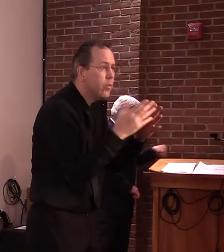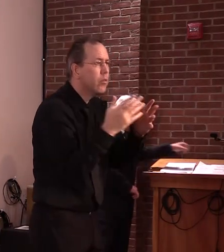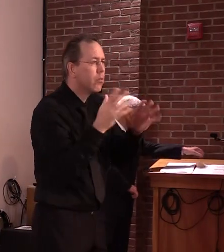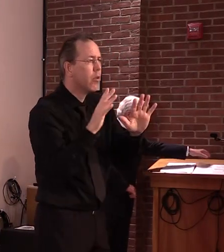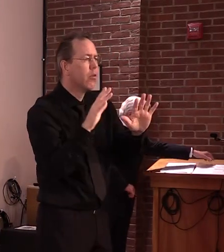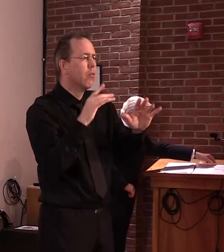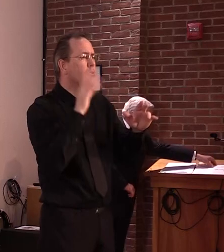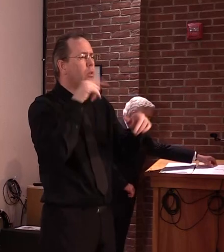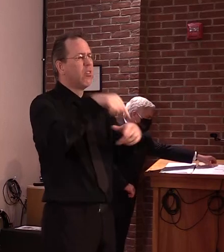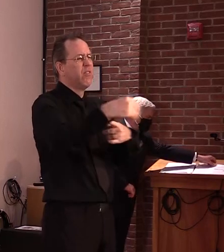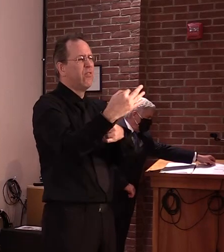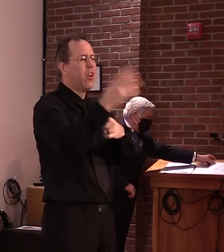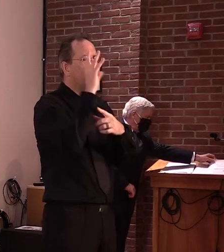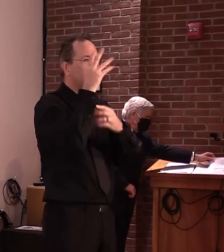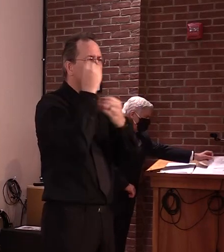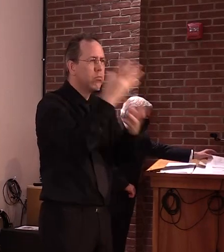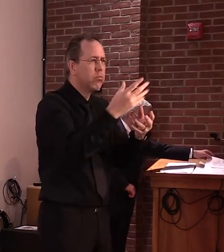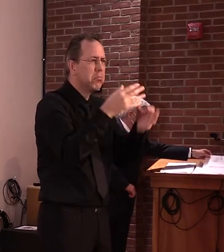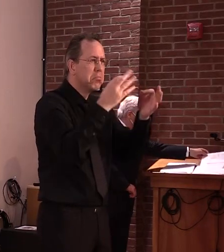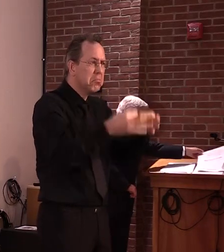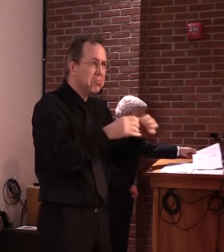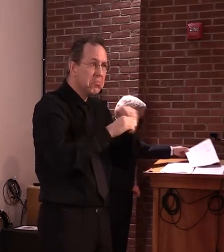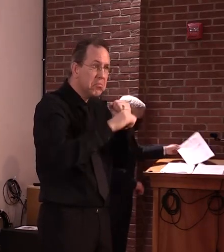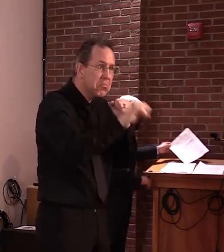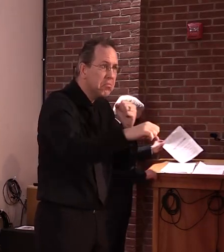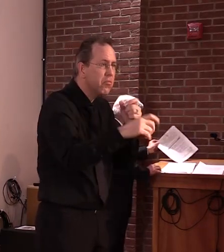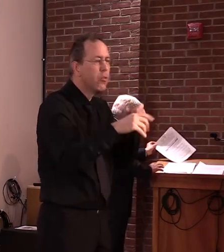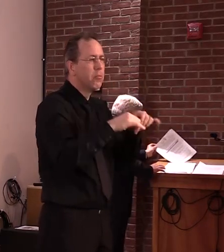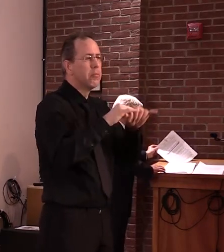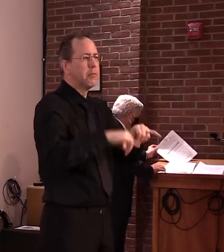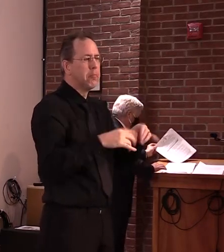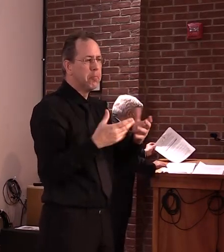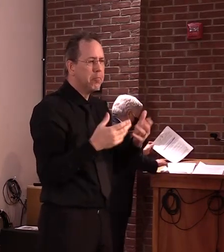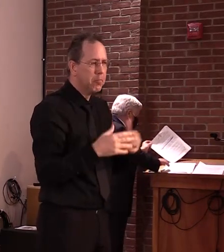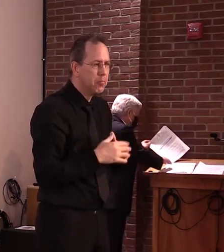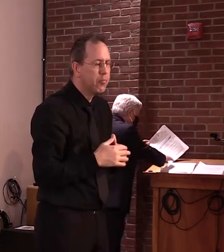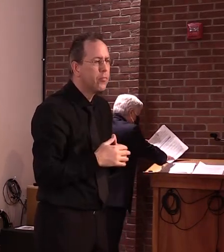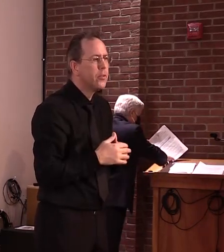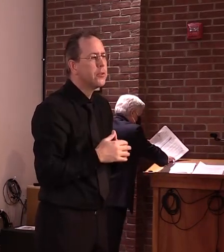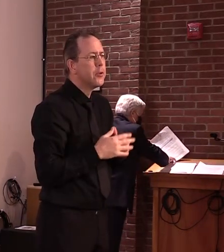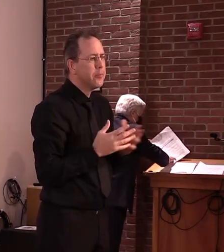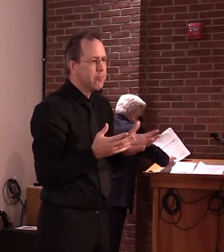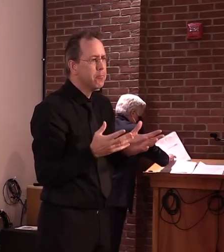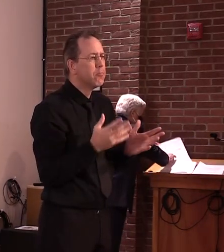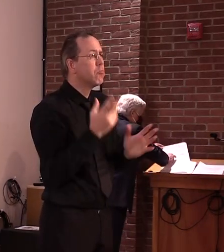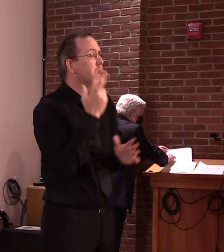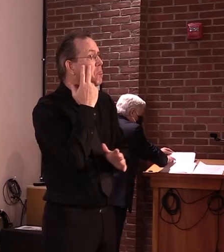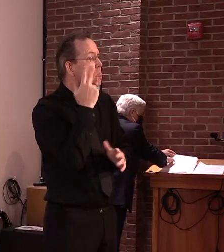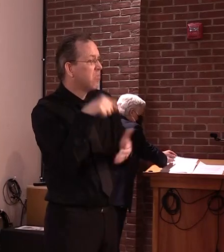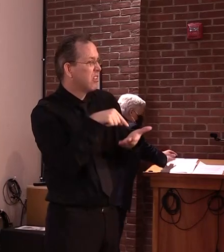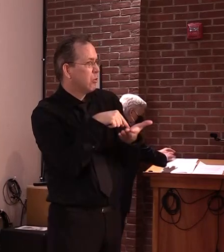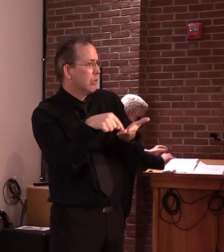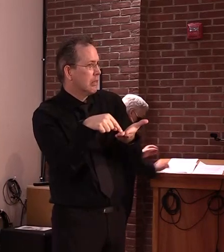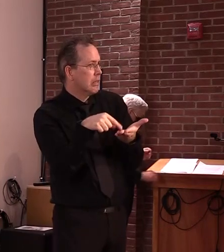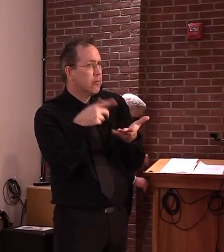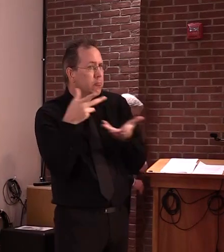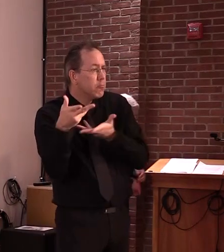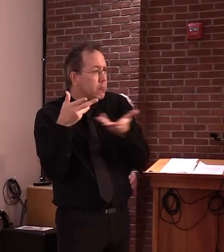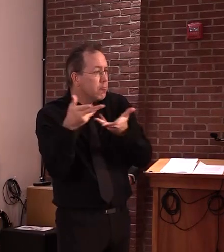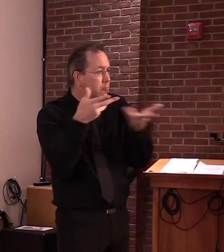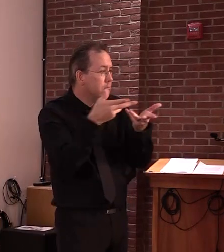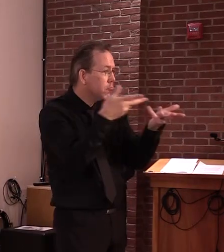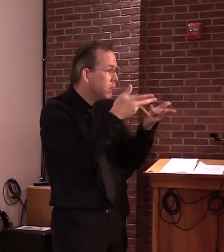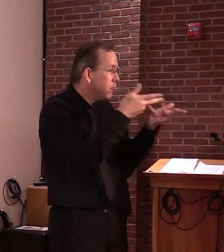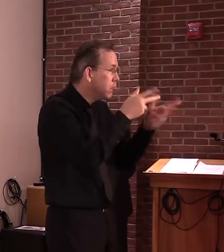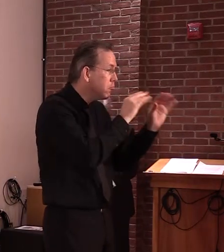And so I would assume, again, we'll get through this week and continue to watch the data and the science and talk to all the